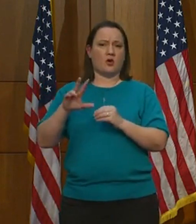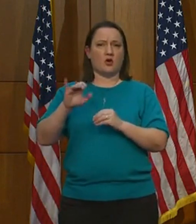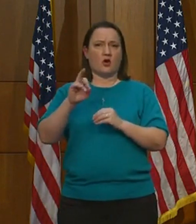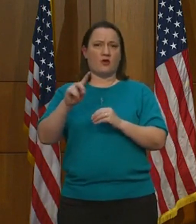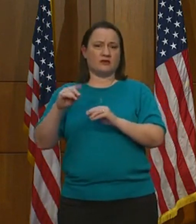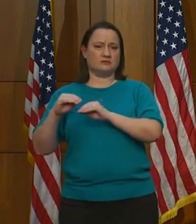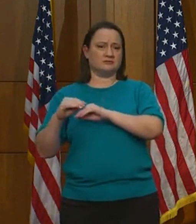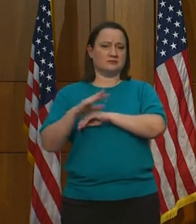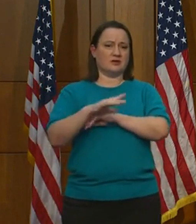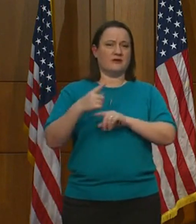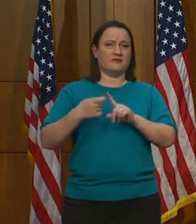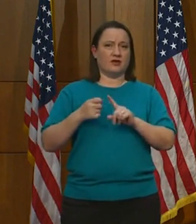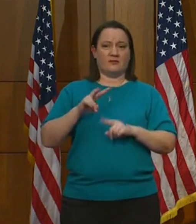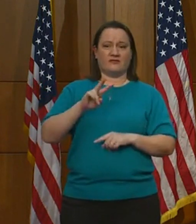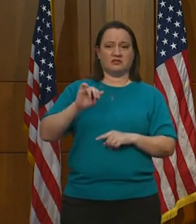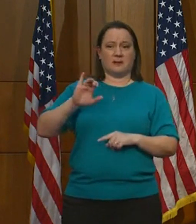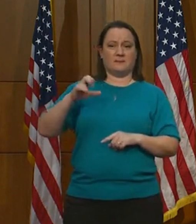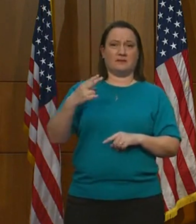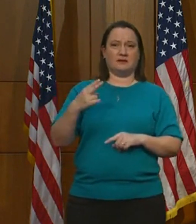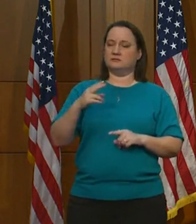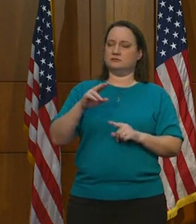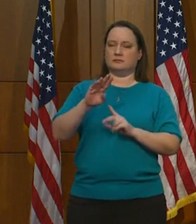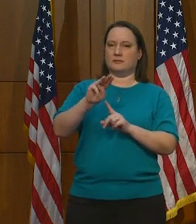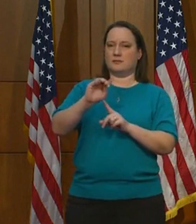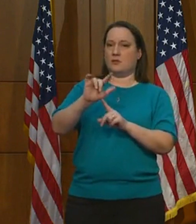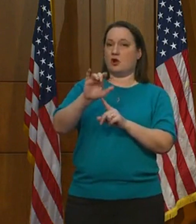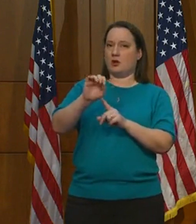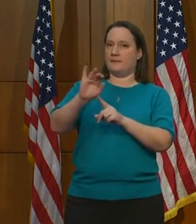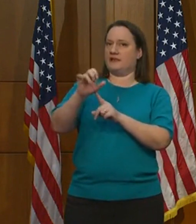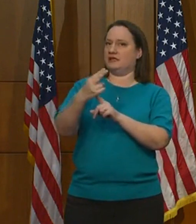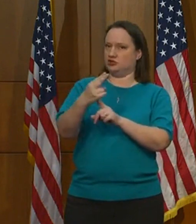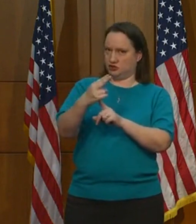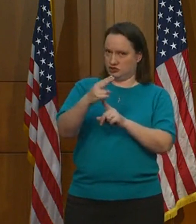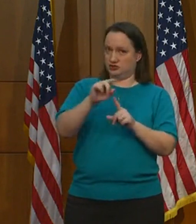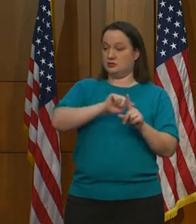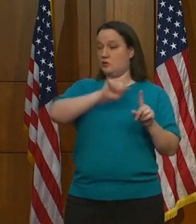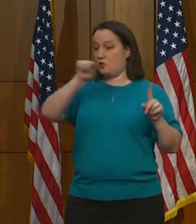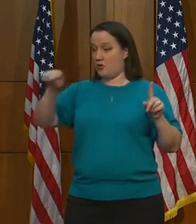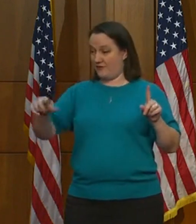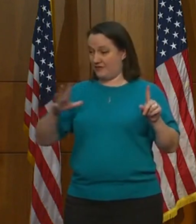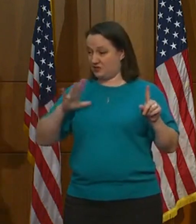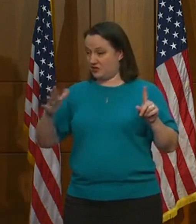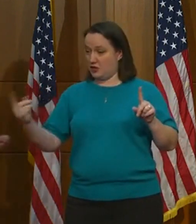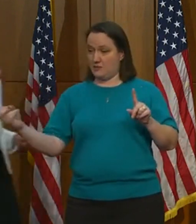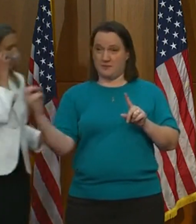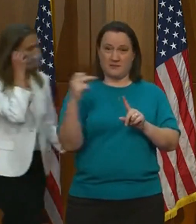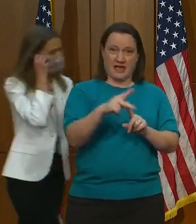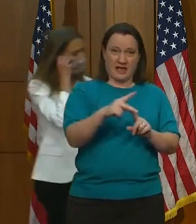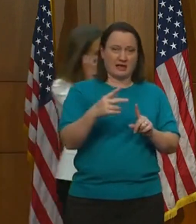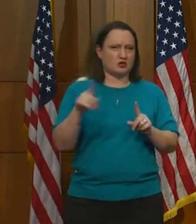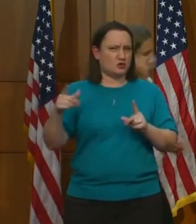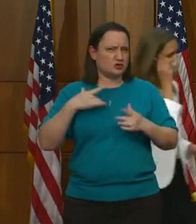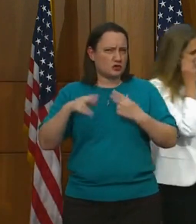any guidance for folks who do vacation there and come back to Virginia? You want to address the nursing home? Thanks, Laura.